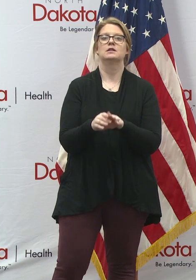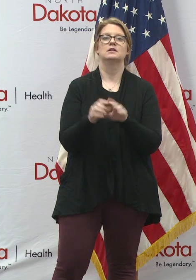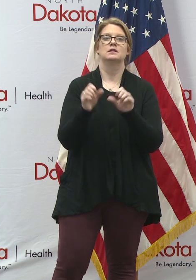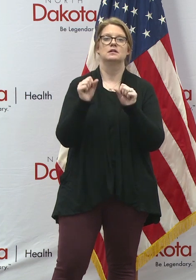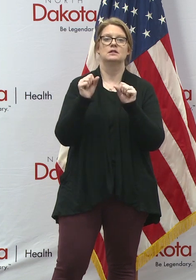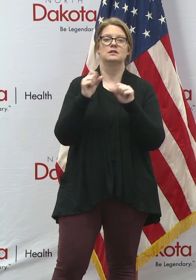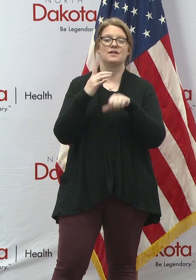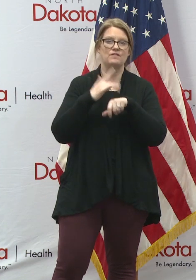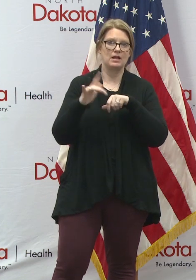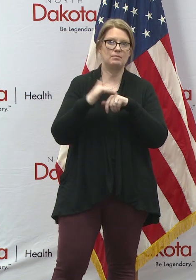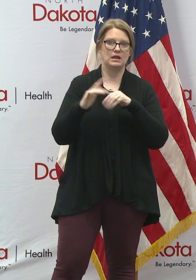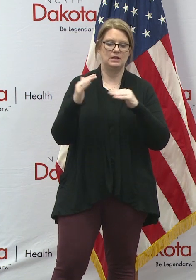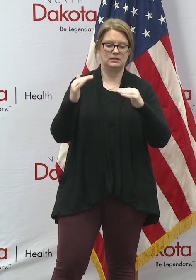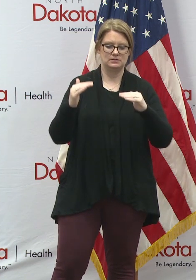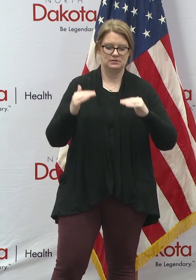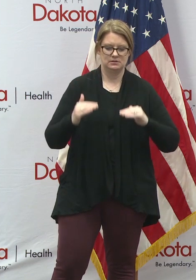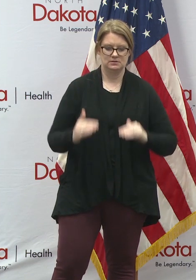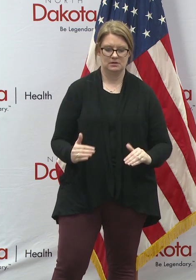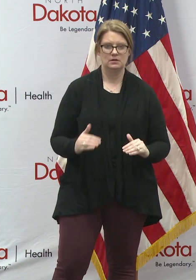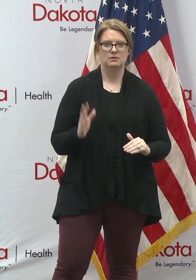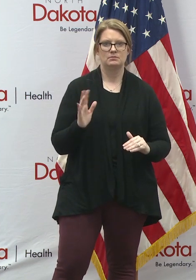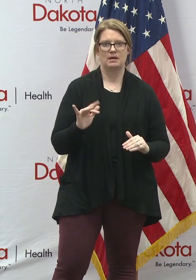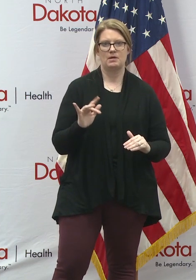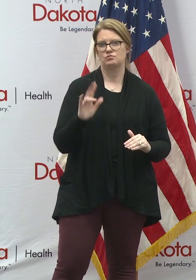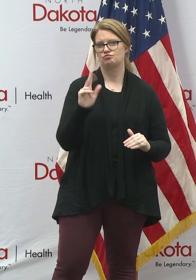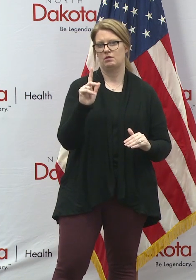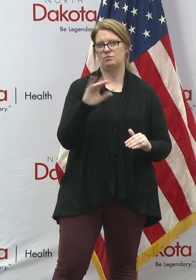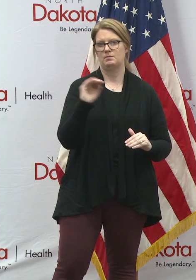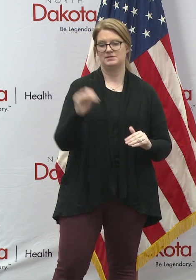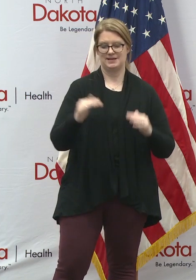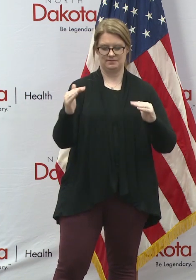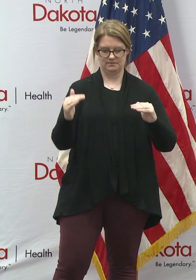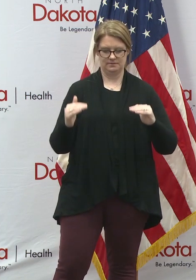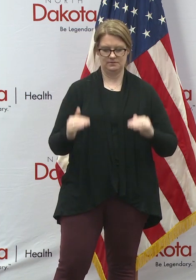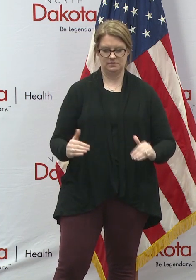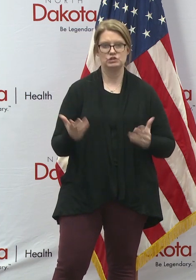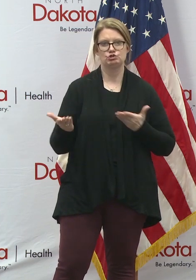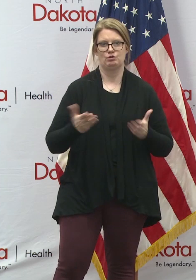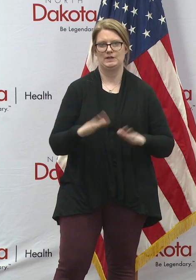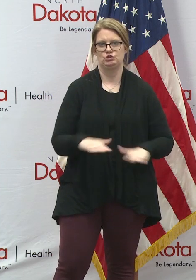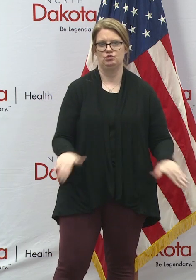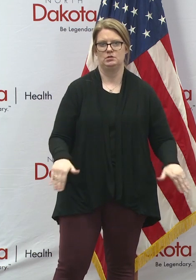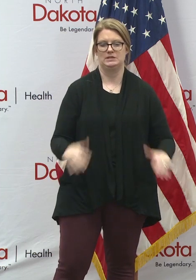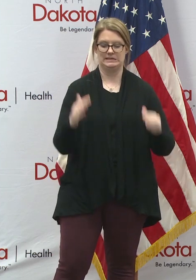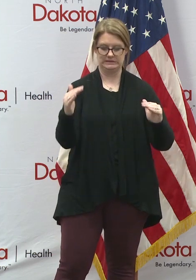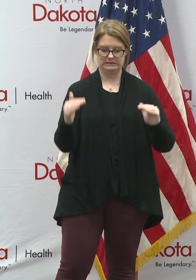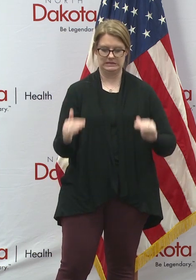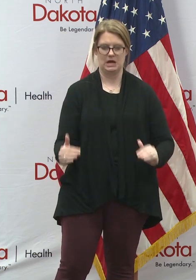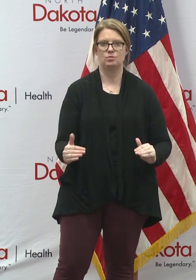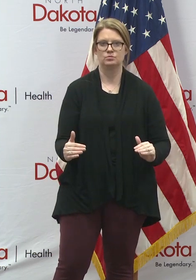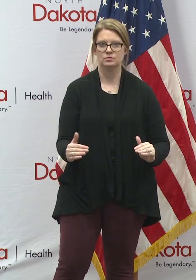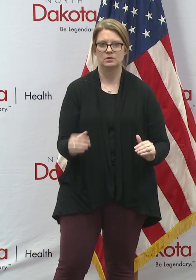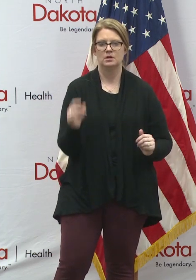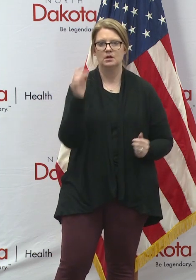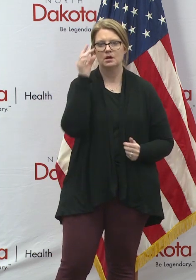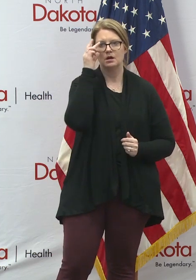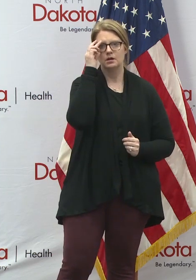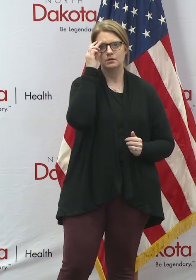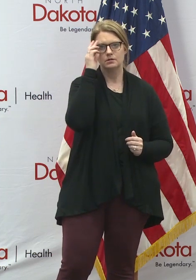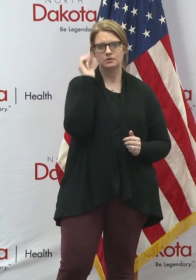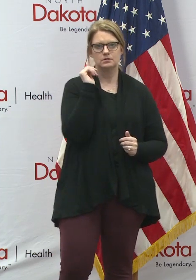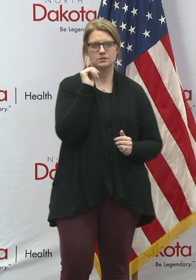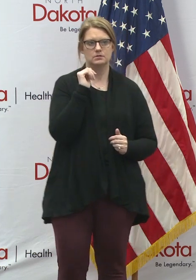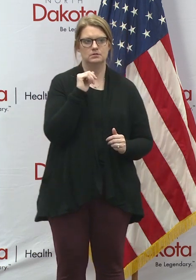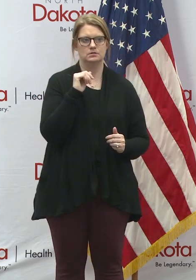of the pandemic by about 23% in terms of serving children. So this is a